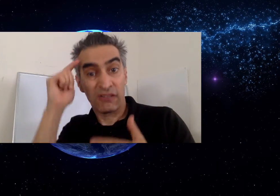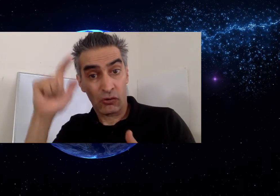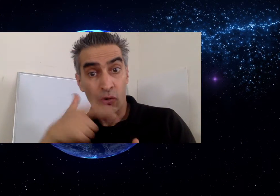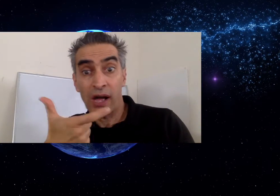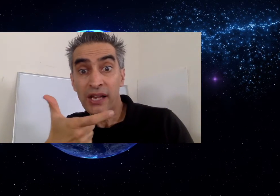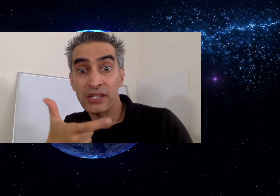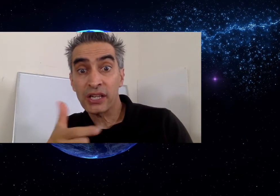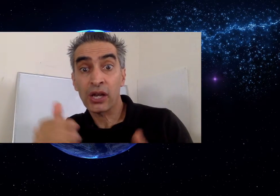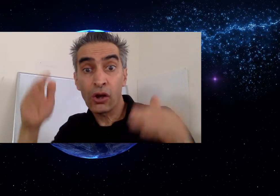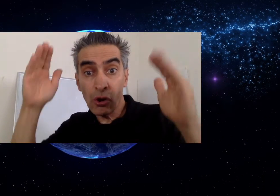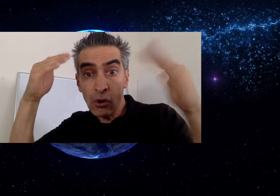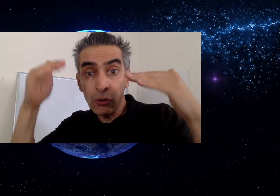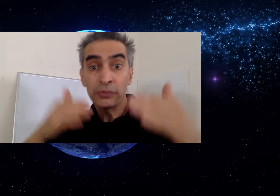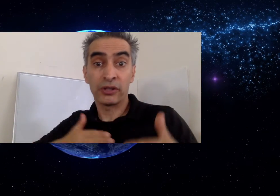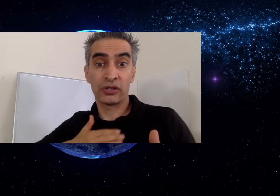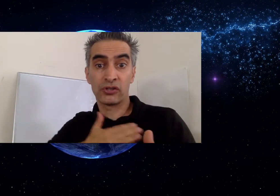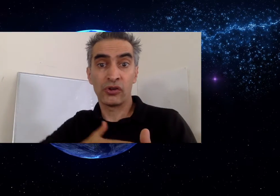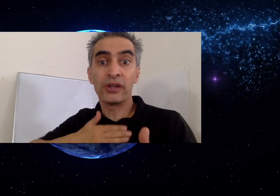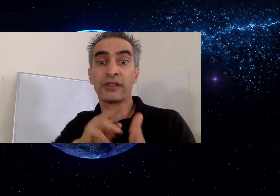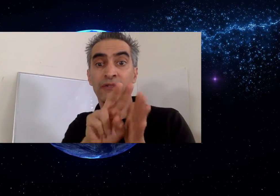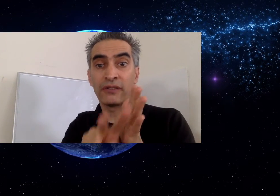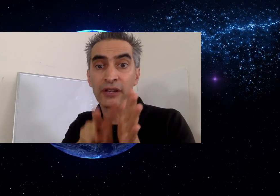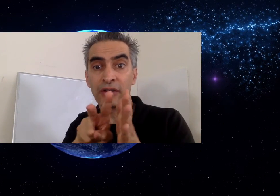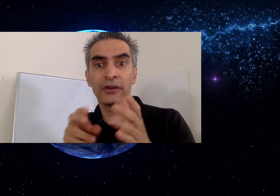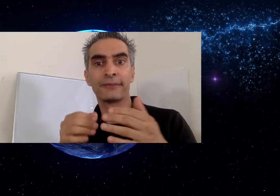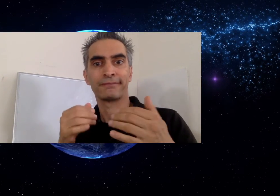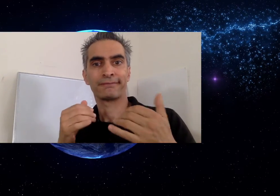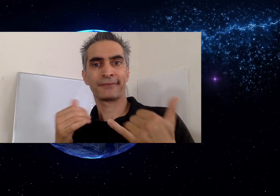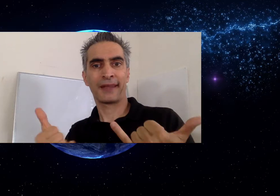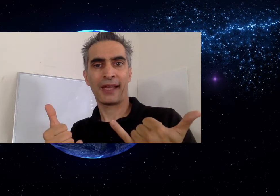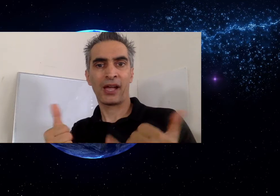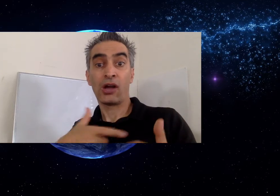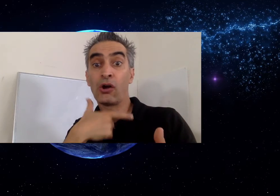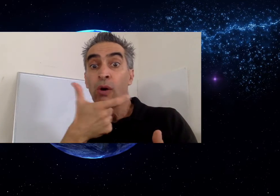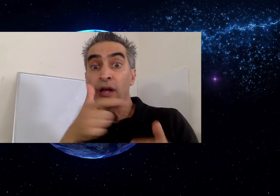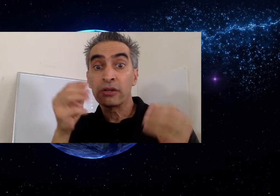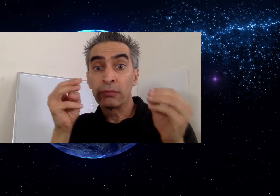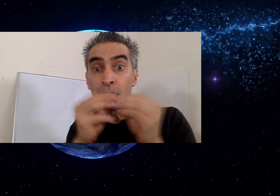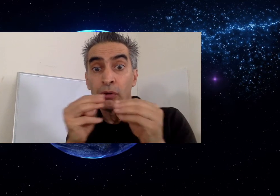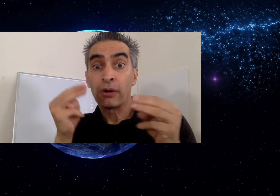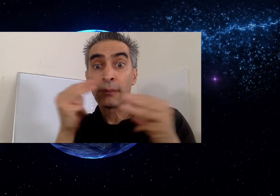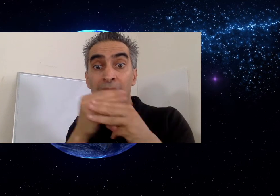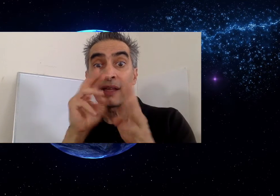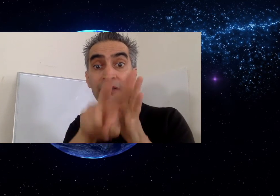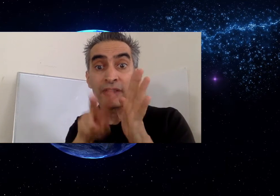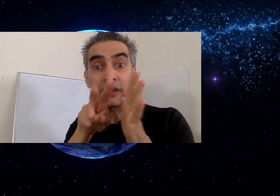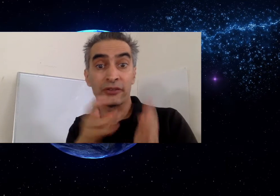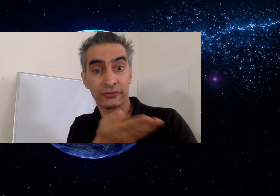Thank you for watching. Hope you enjoyed the video. Now, watch more math videos.